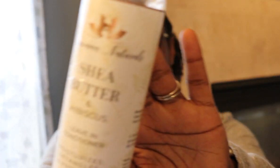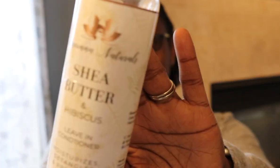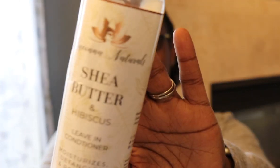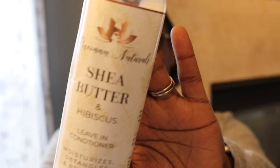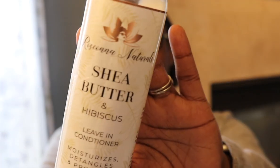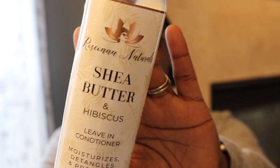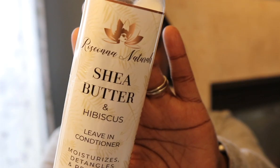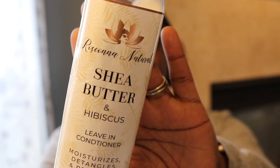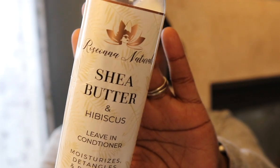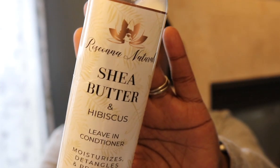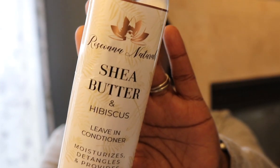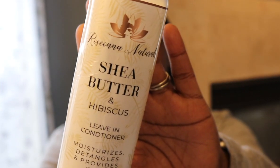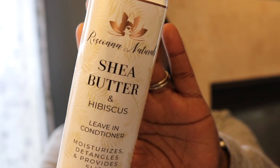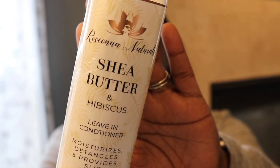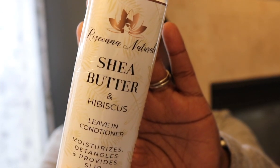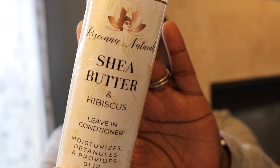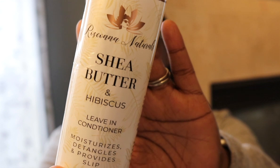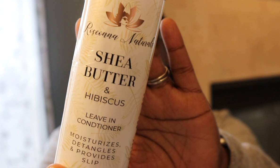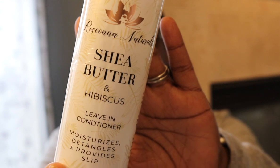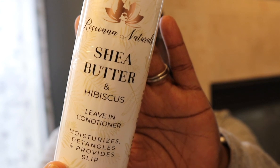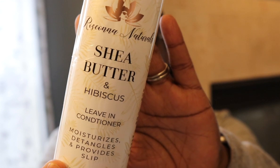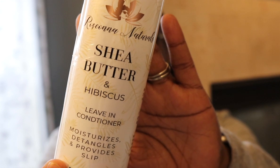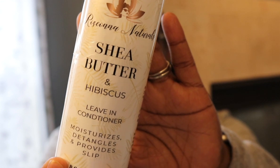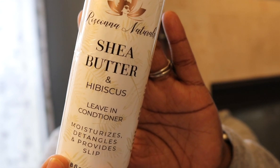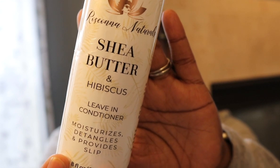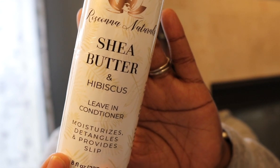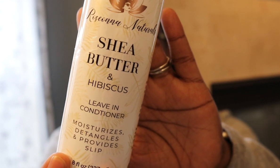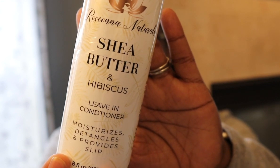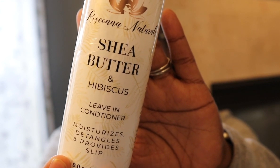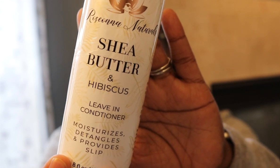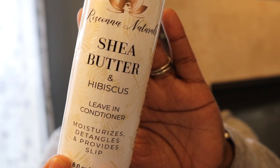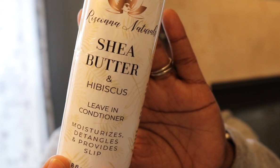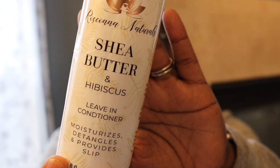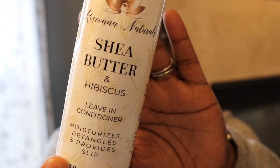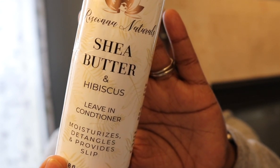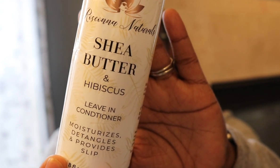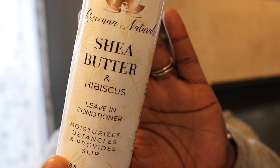here. This one is the Shea Butter and Hibiscus Leave-In Conditioner.